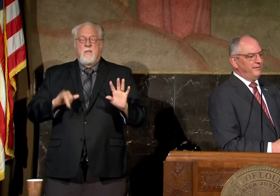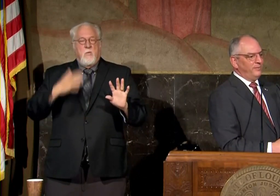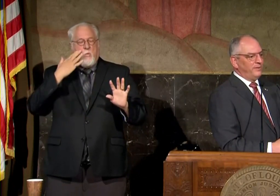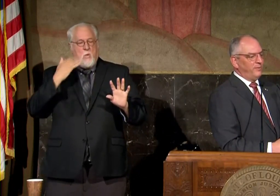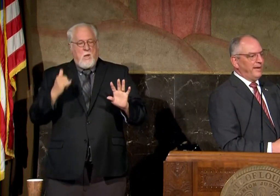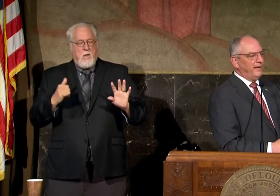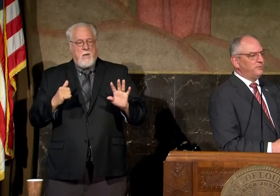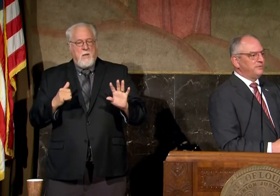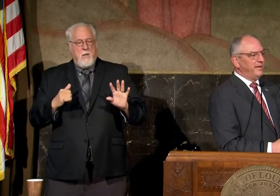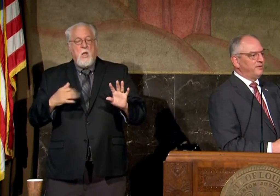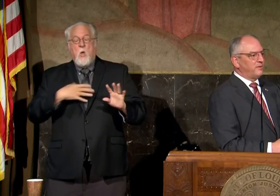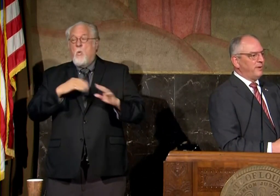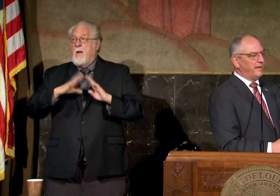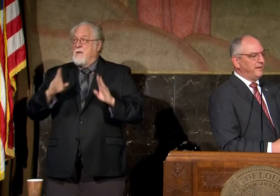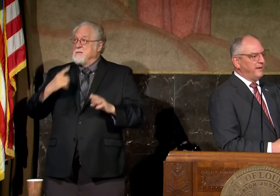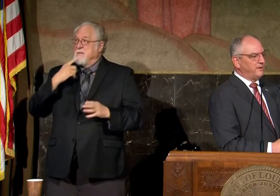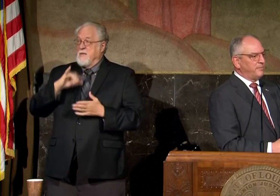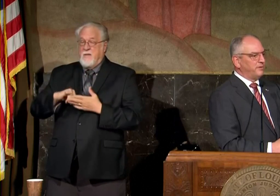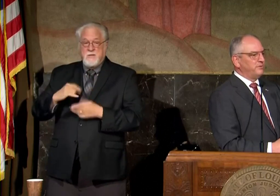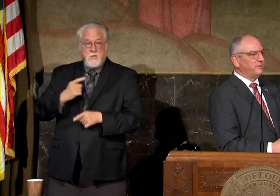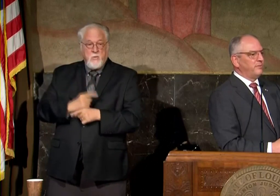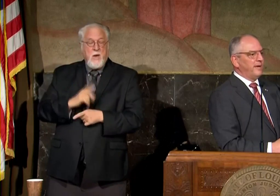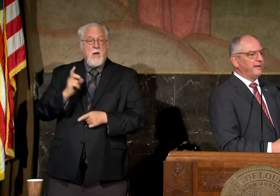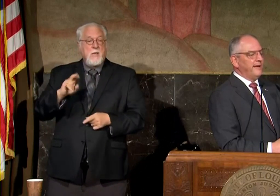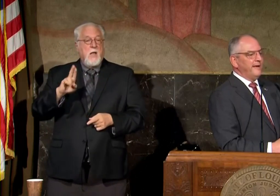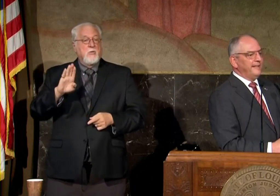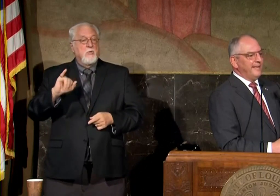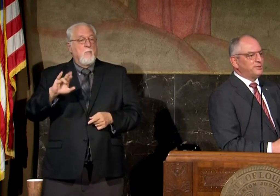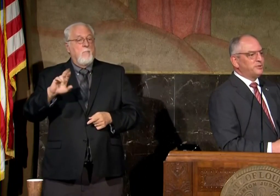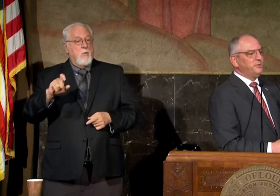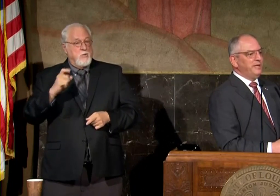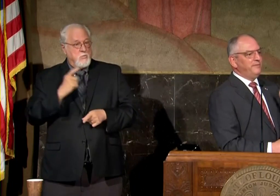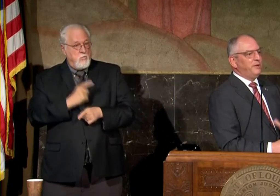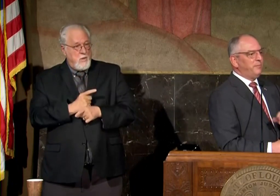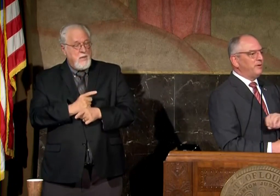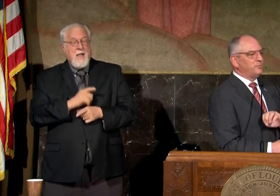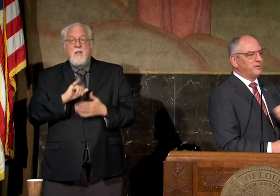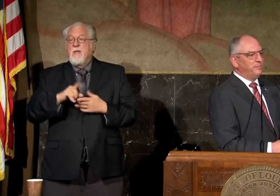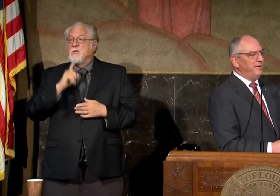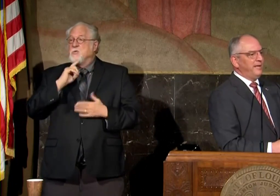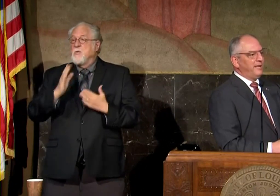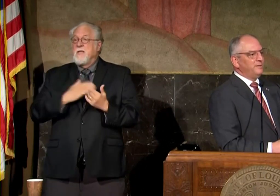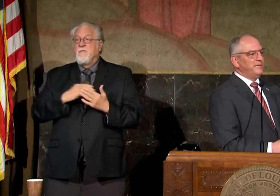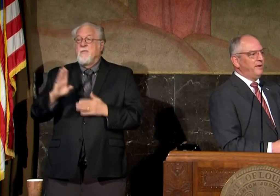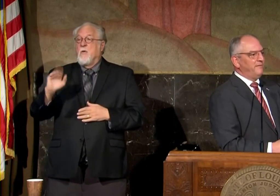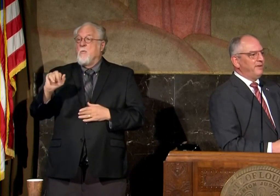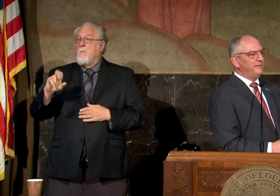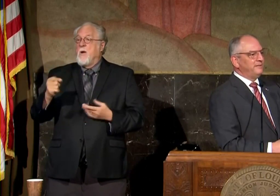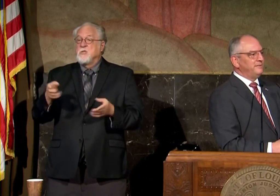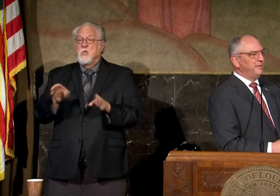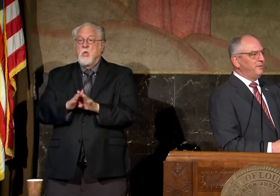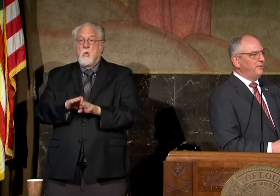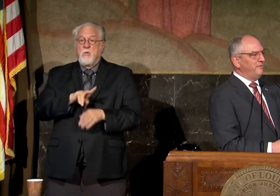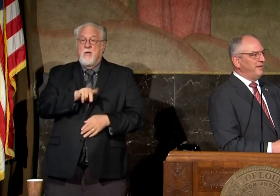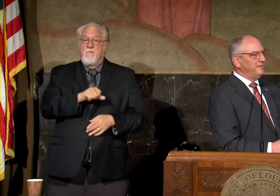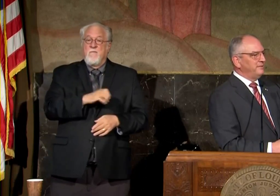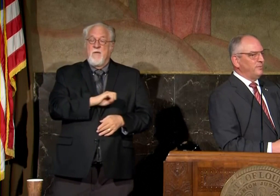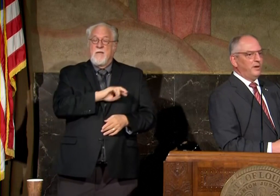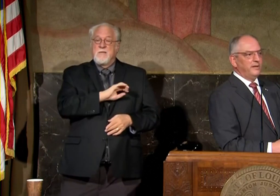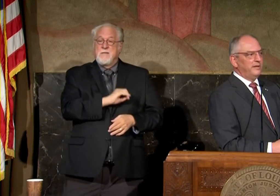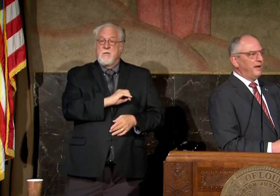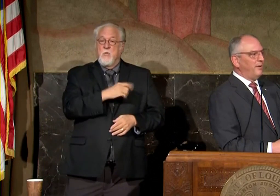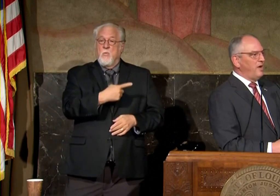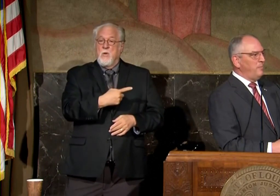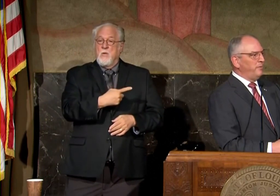what the white house was saying is correct and dr burks is correct that's true even though bars were completely closed down at phase zero and phase